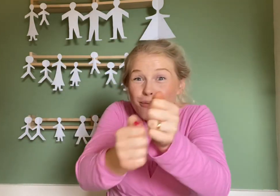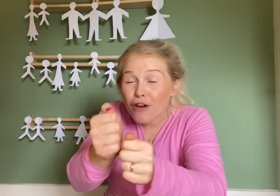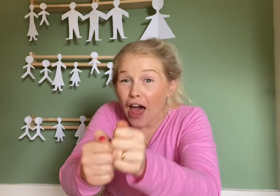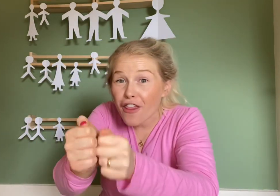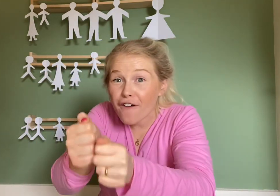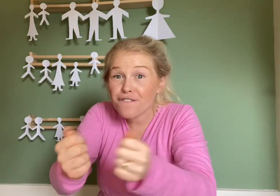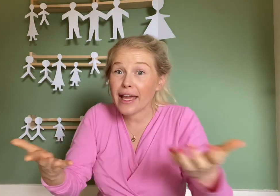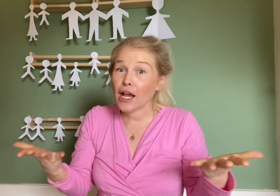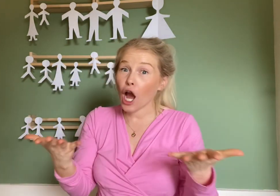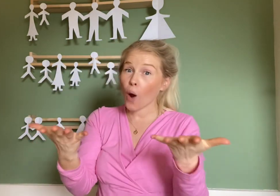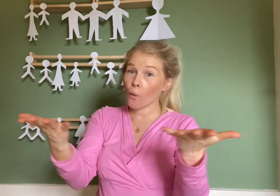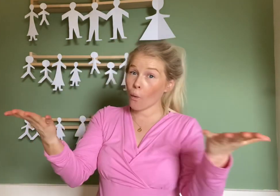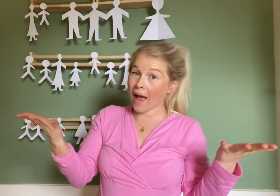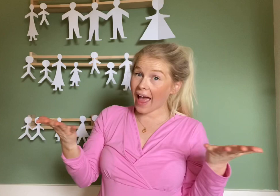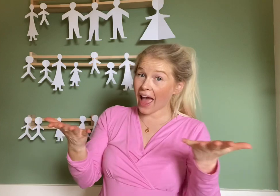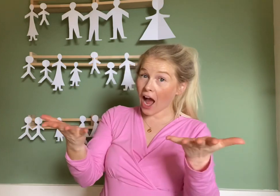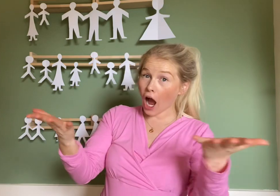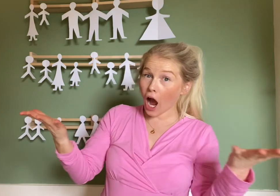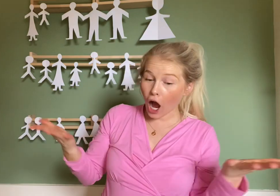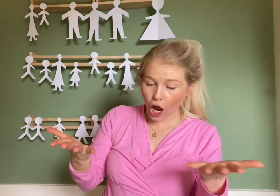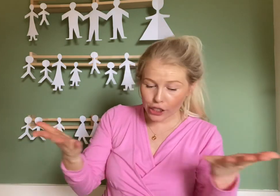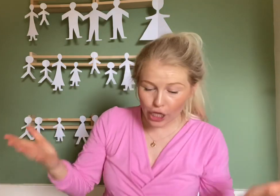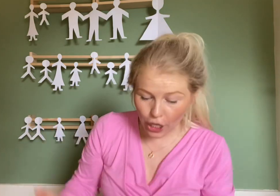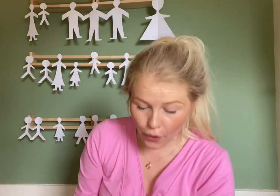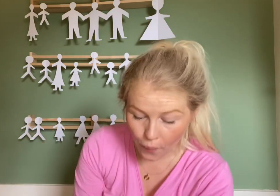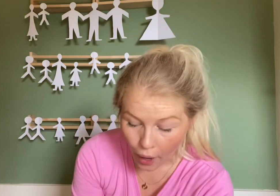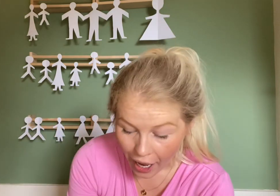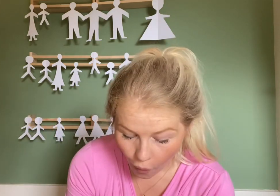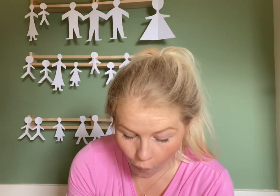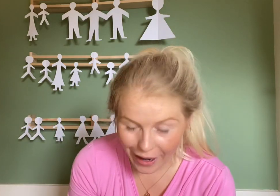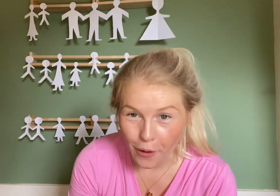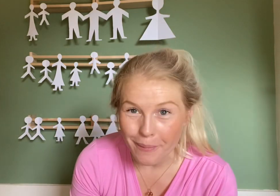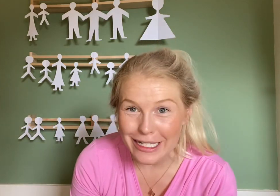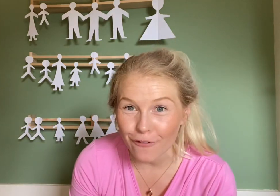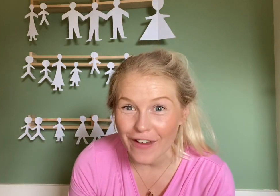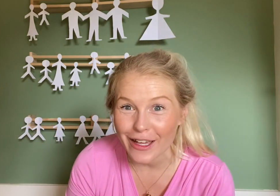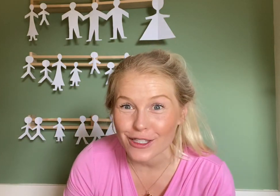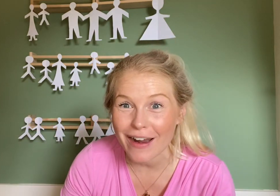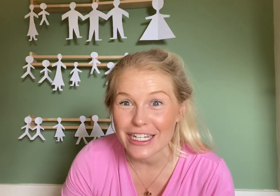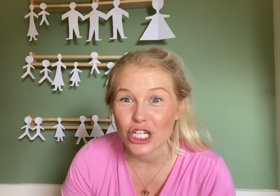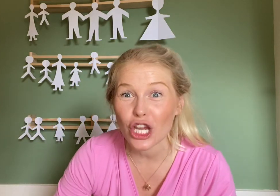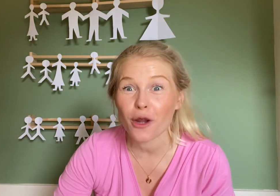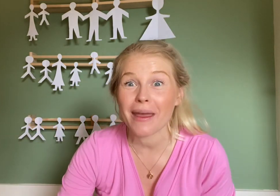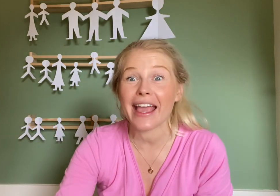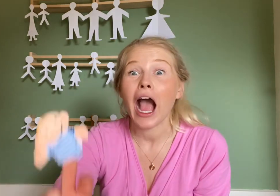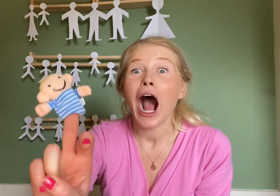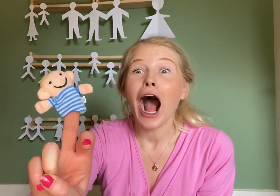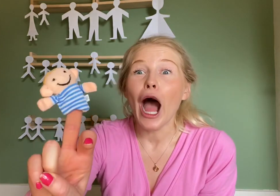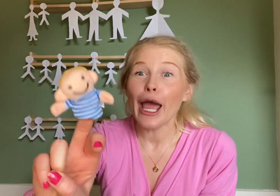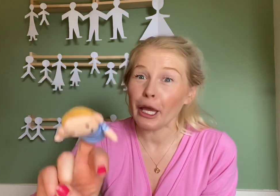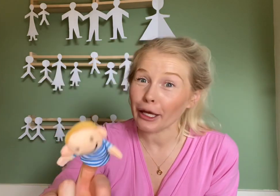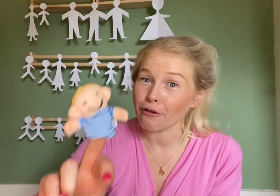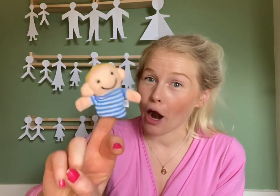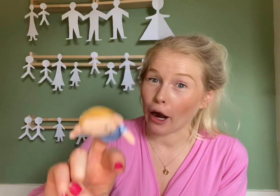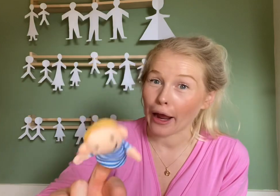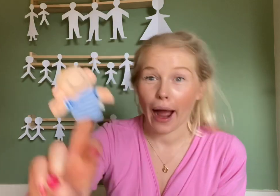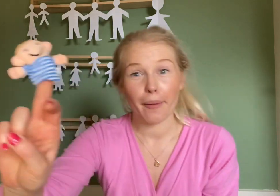brother finger, where are you? Or get your middle fingers ready to show me. Here I am,